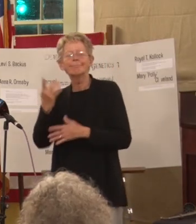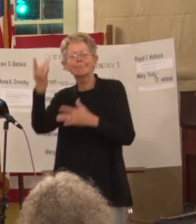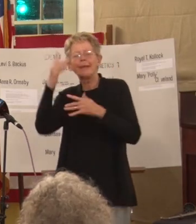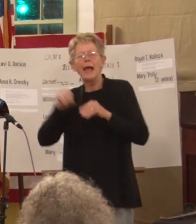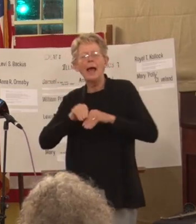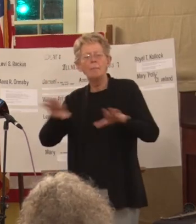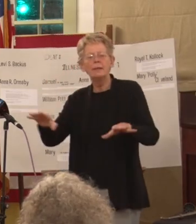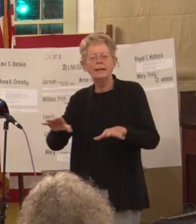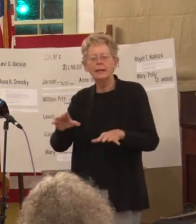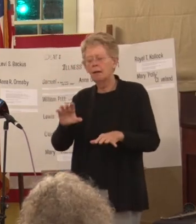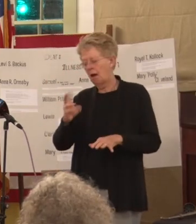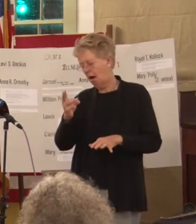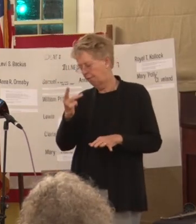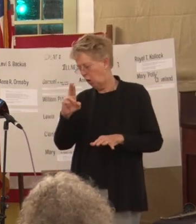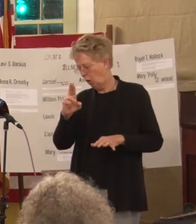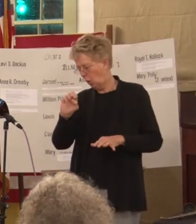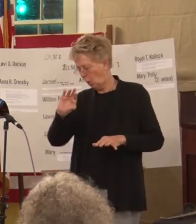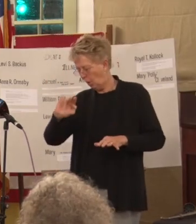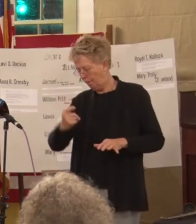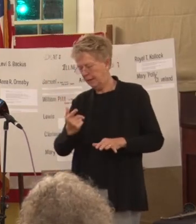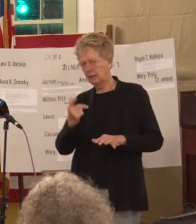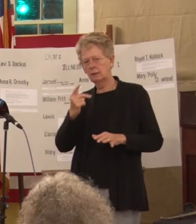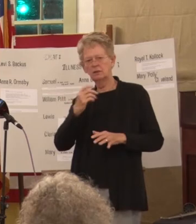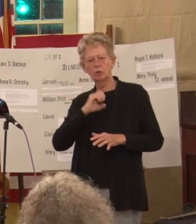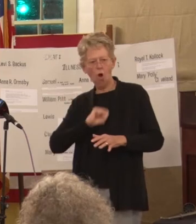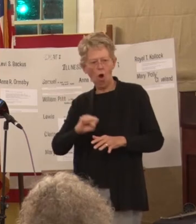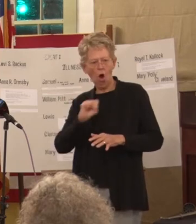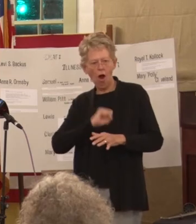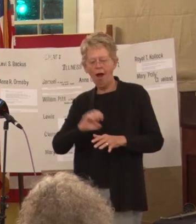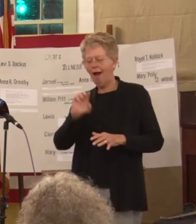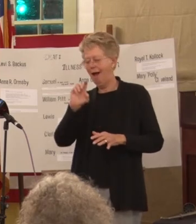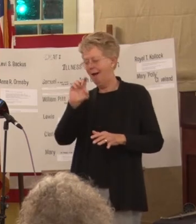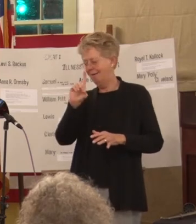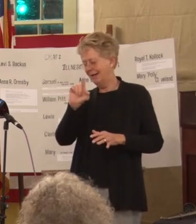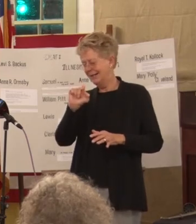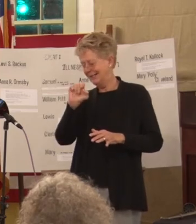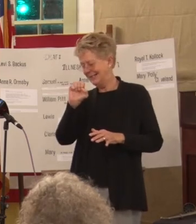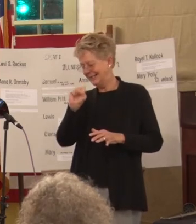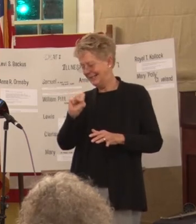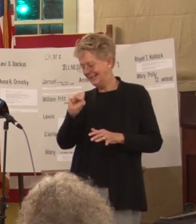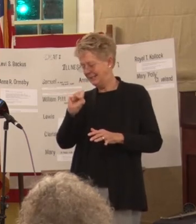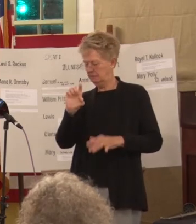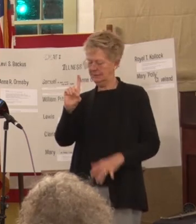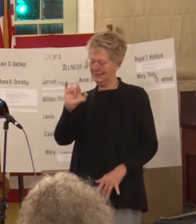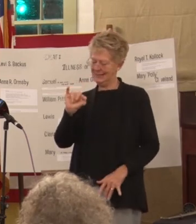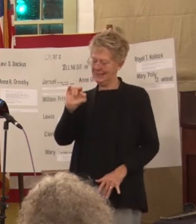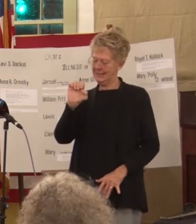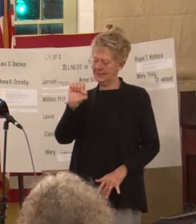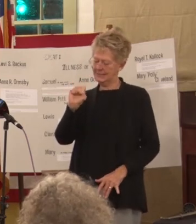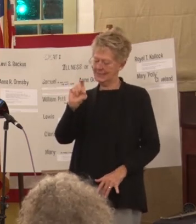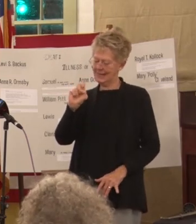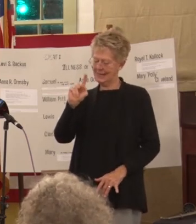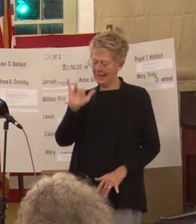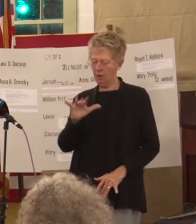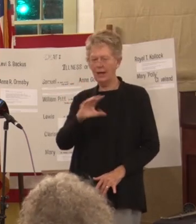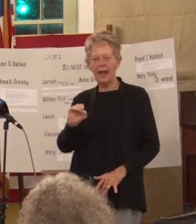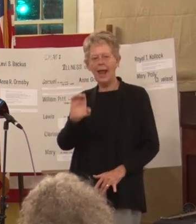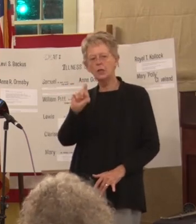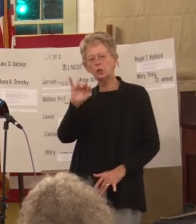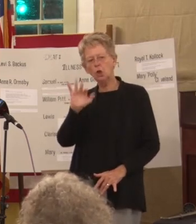who've been called dysentery and scarlet fever 25 students from the asylum died and so they had an